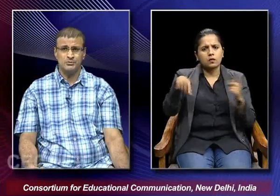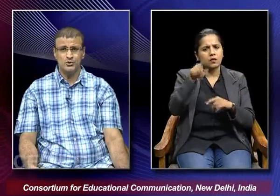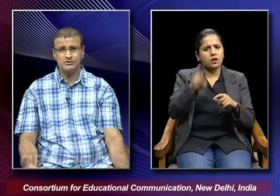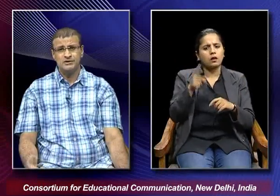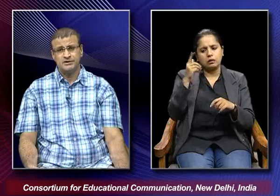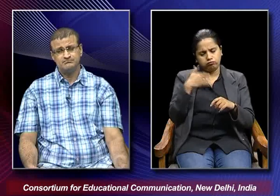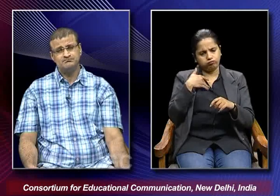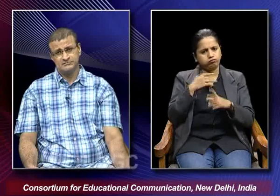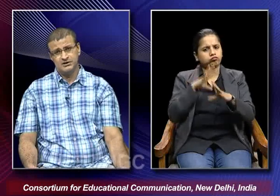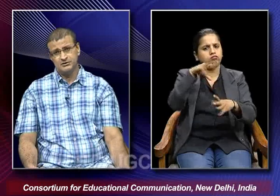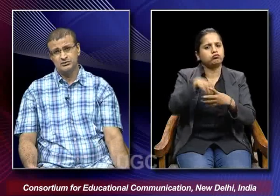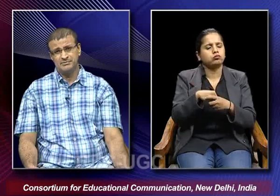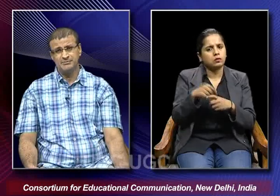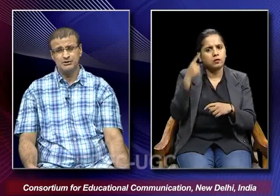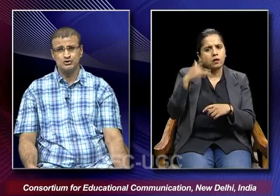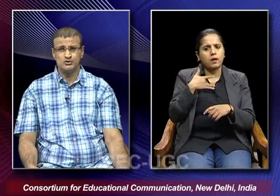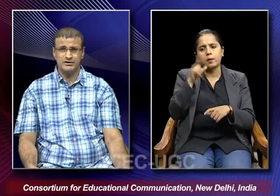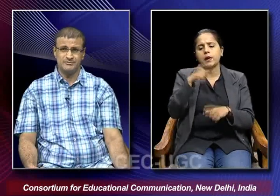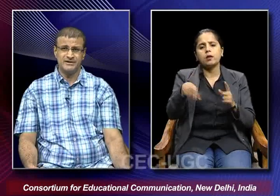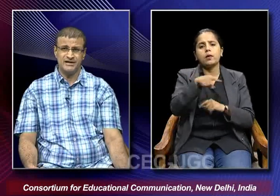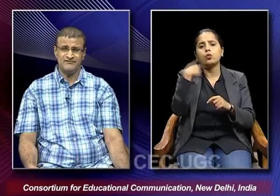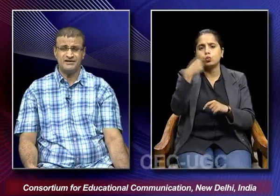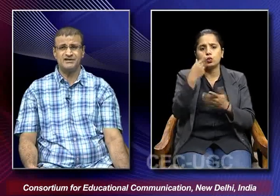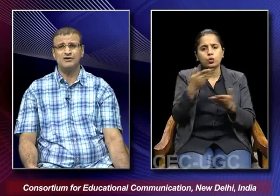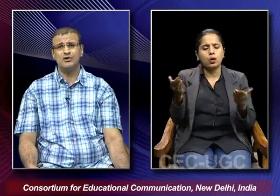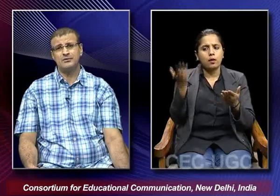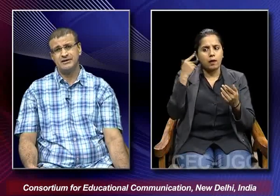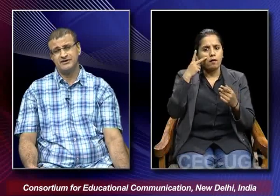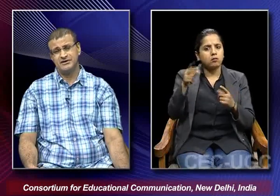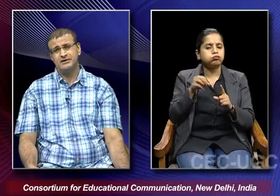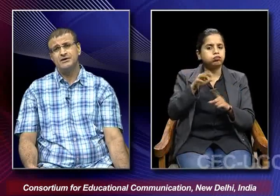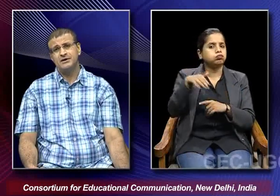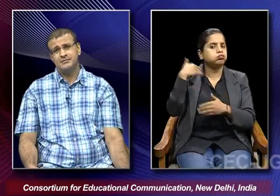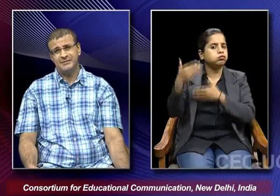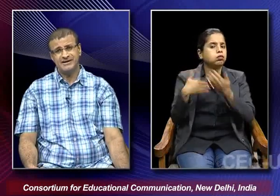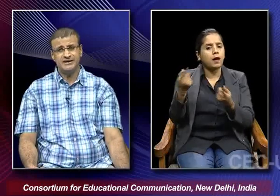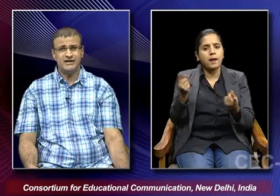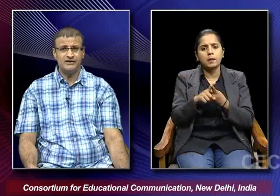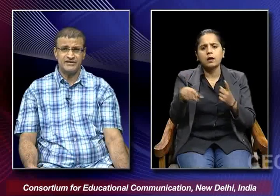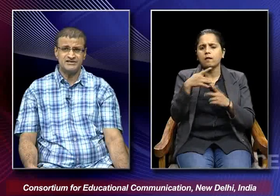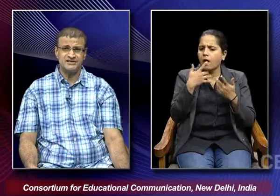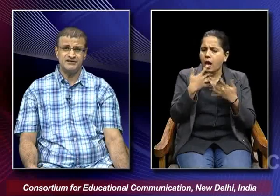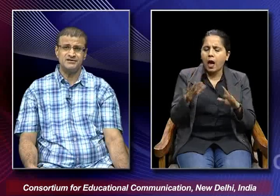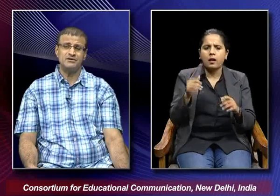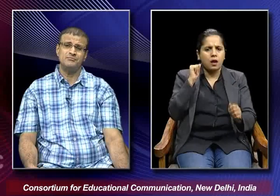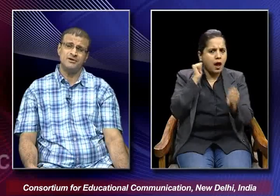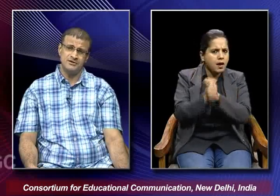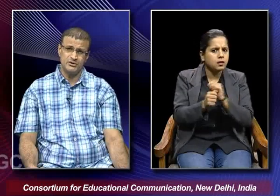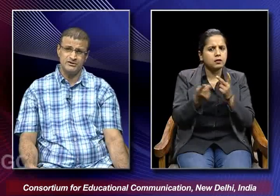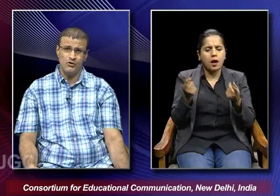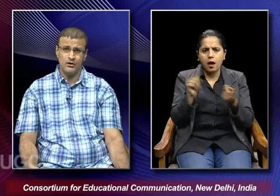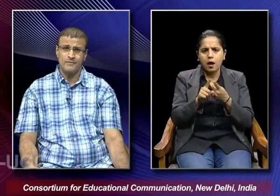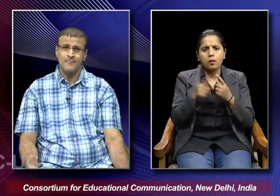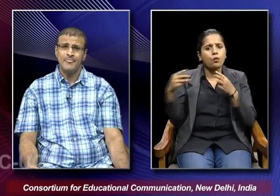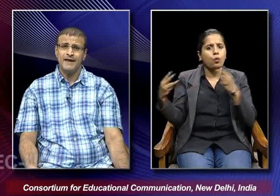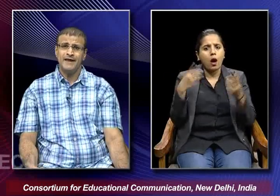contribute to the people those who were being afflicted or in a way met any kind of an accident during